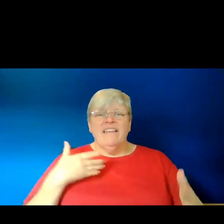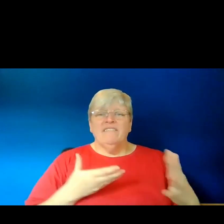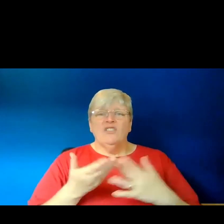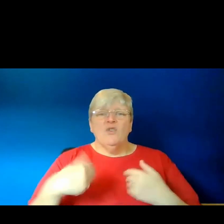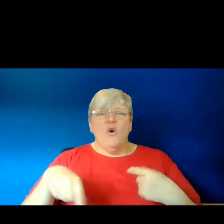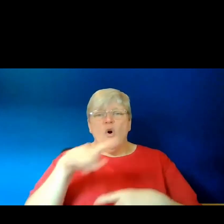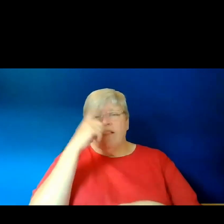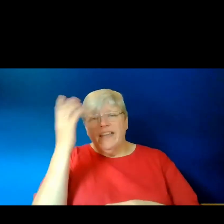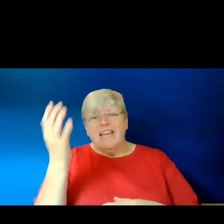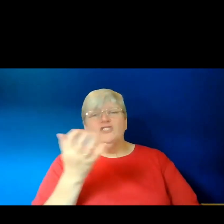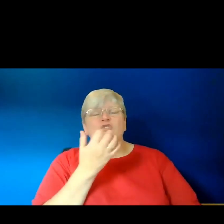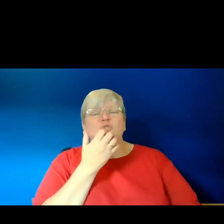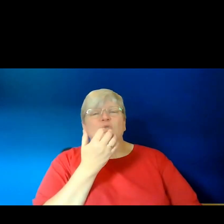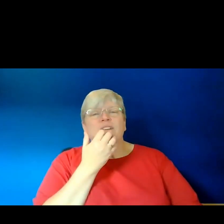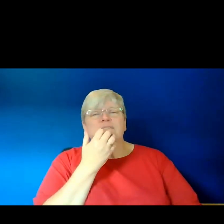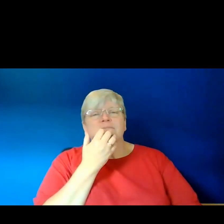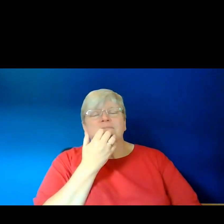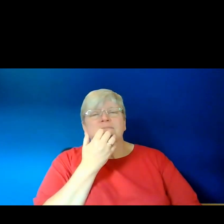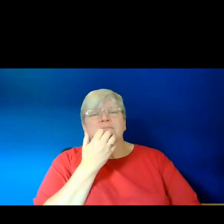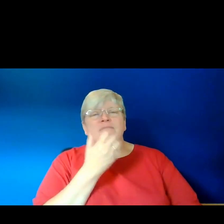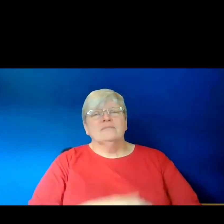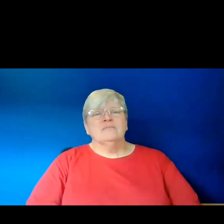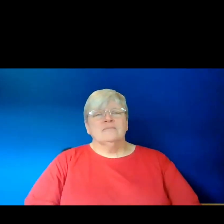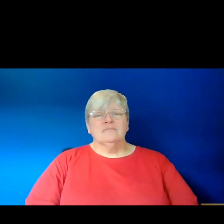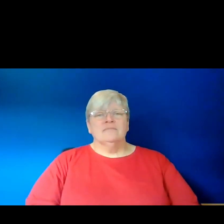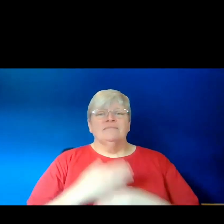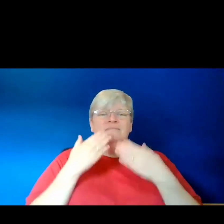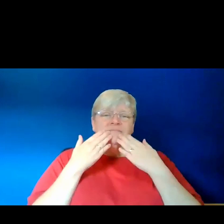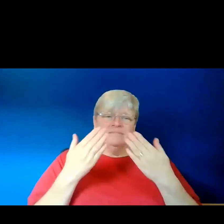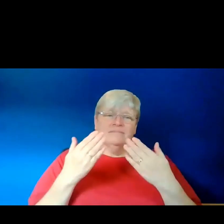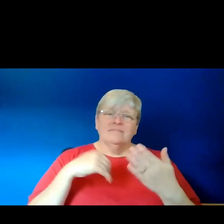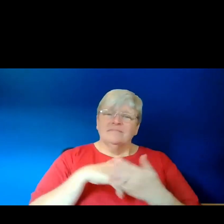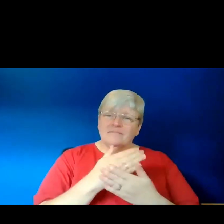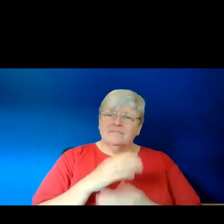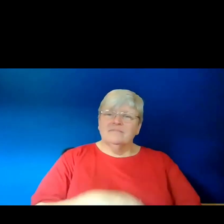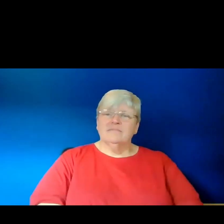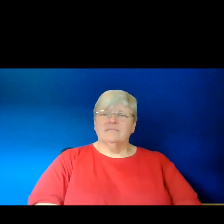lived through all they can endure. Thank you so much for sharing. 19.